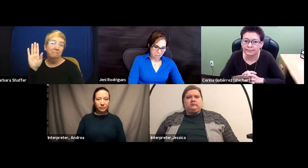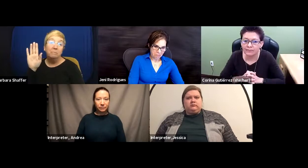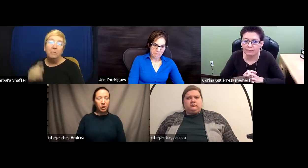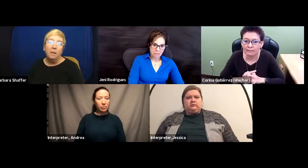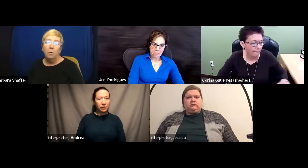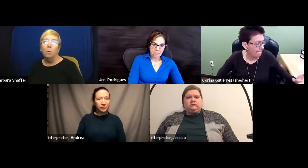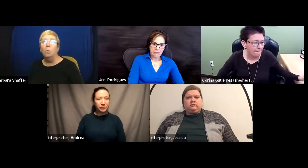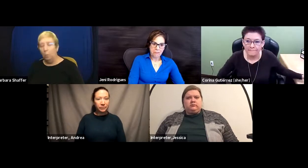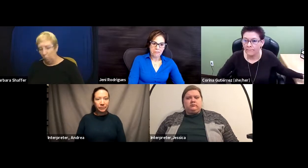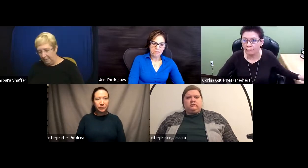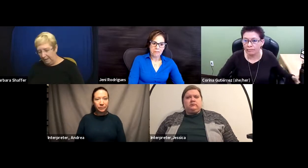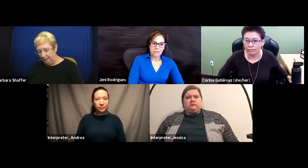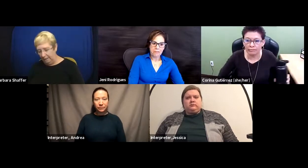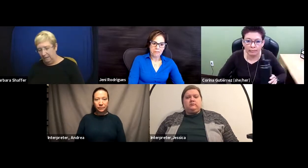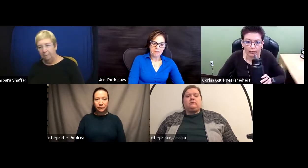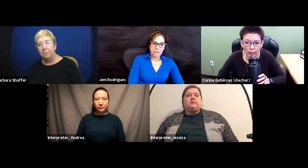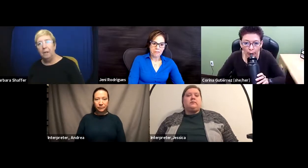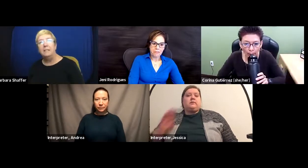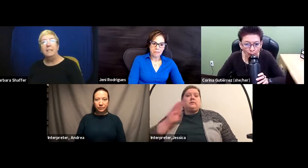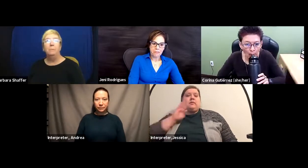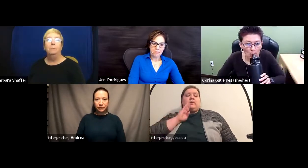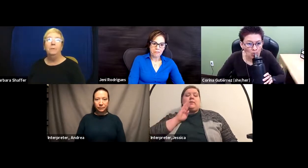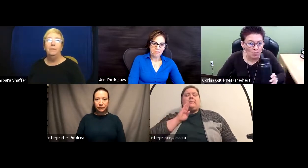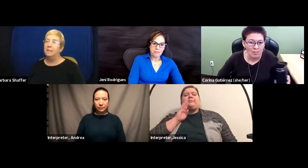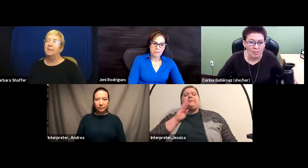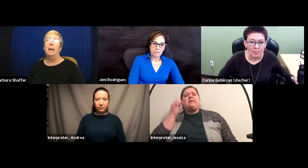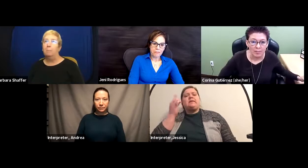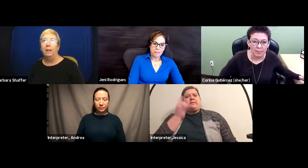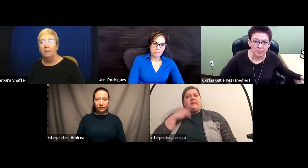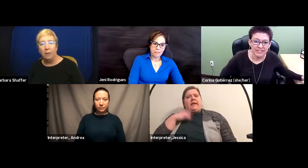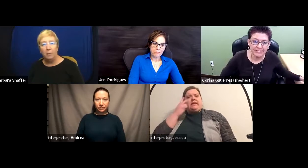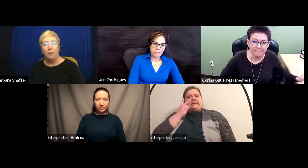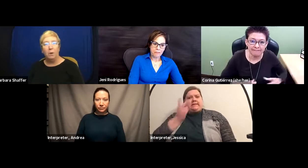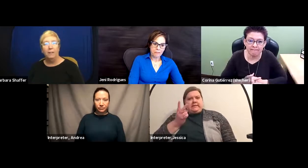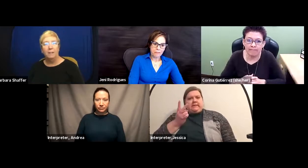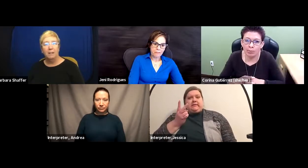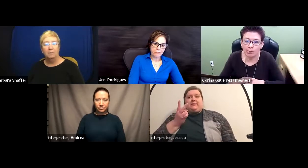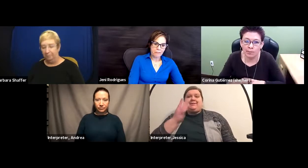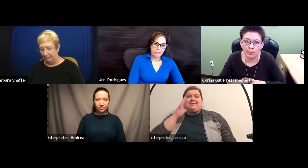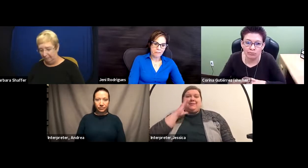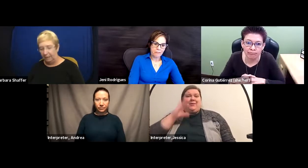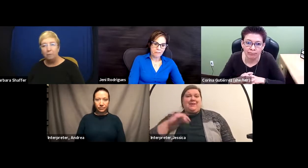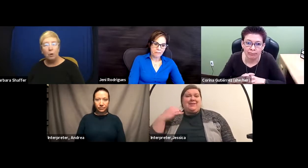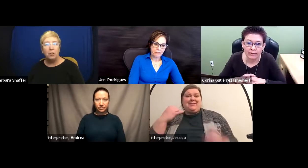Barbara? Barbara? One thing that I see still happening in 2021 that's kind of unfortunate,